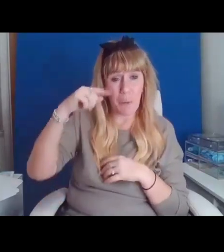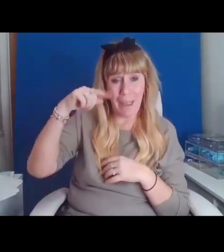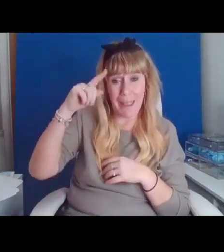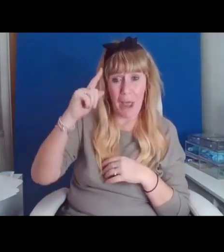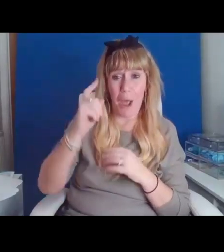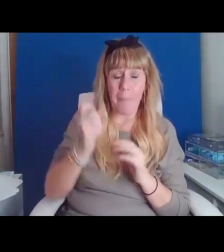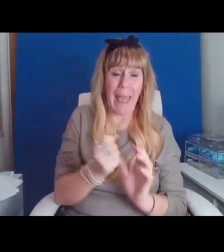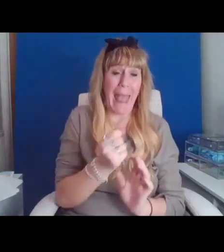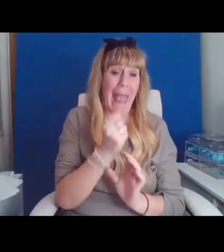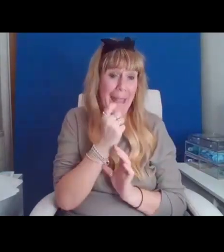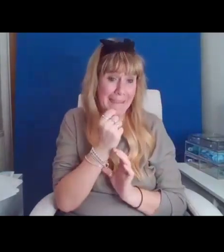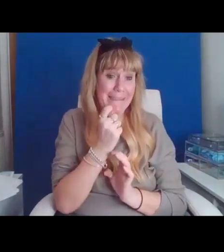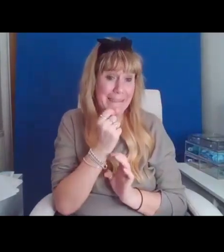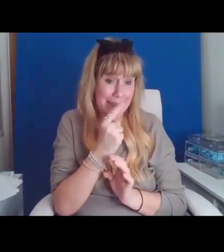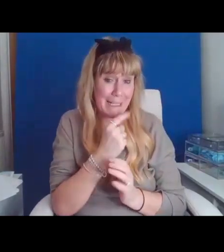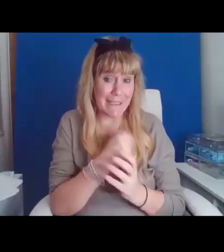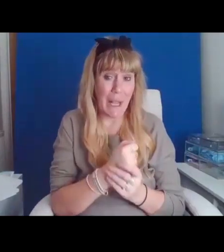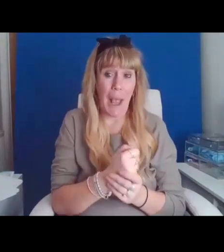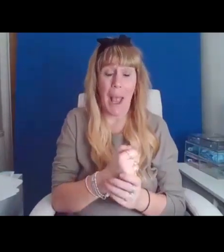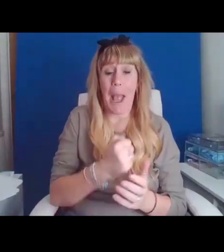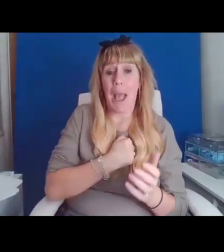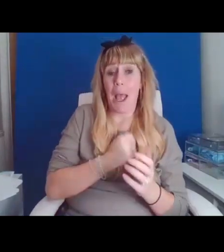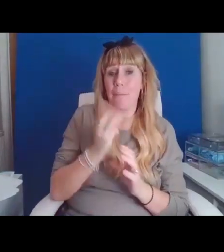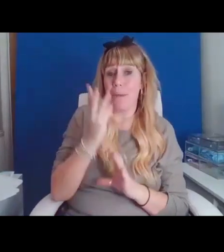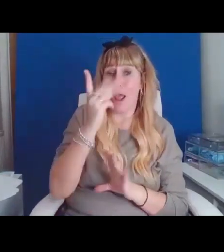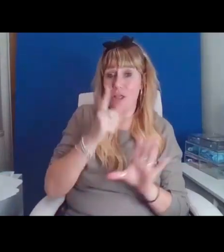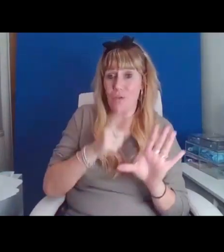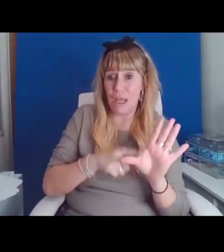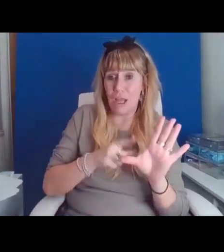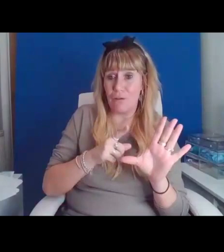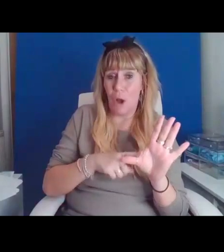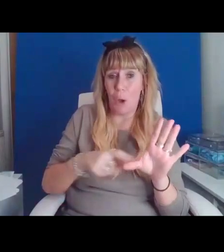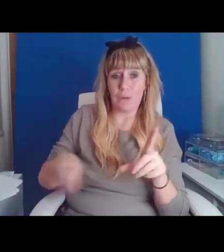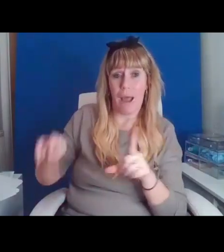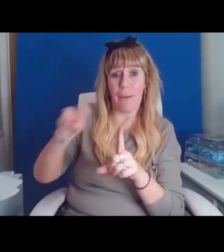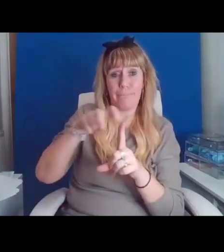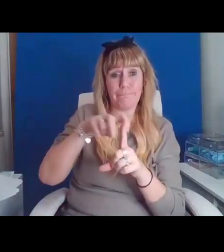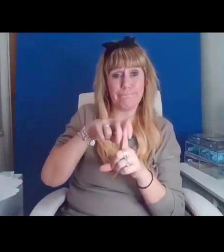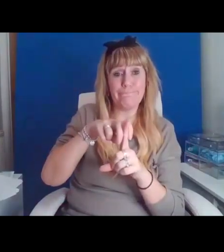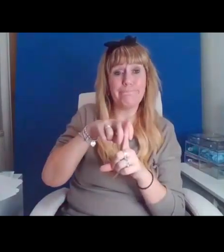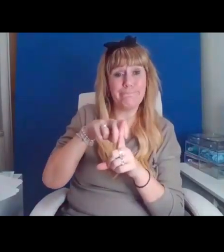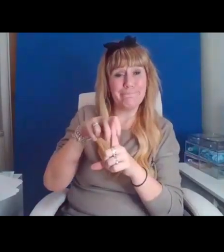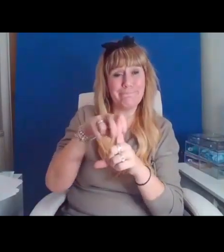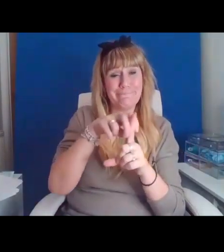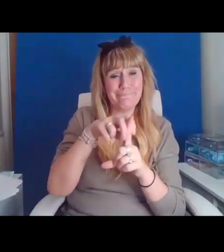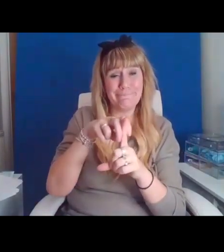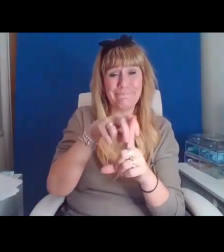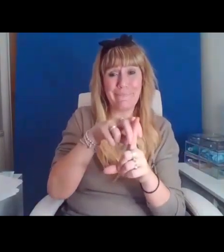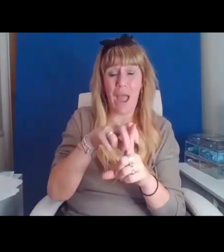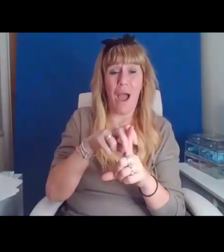my three-year-old riding your back in the photos. Oh, what a night.